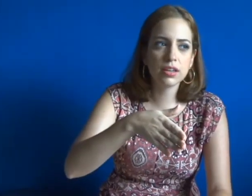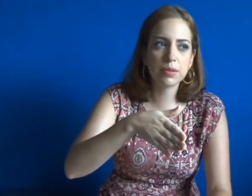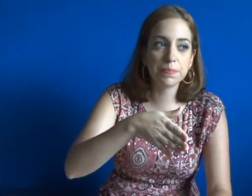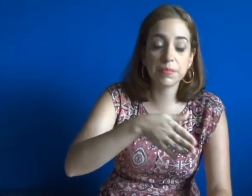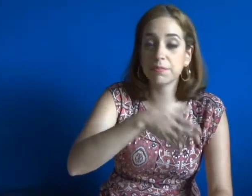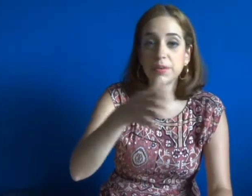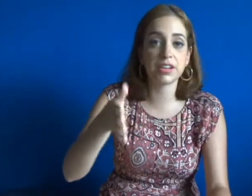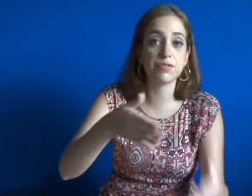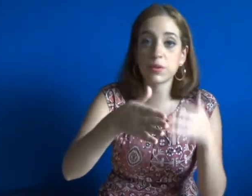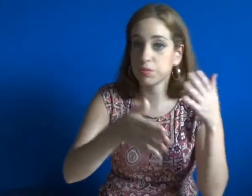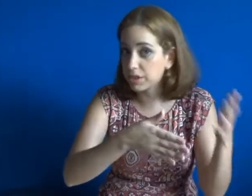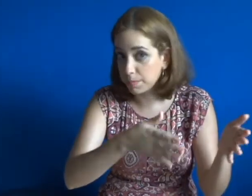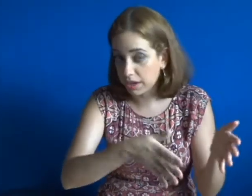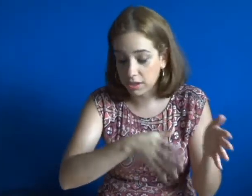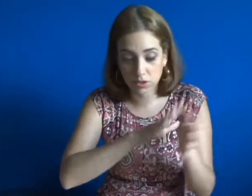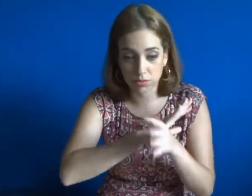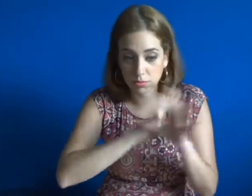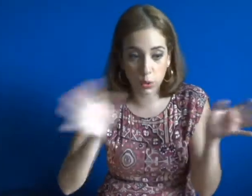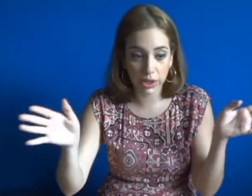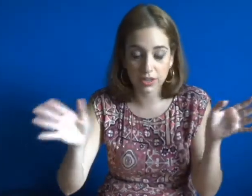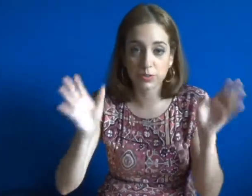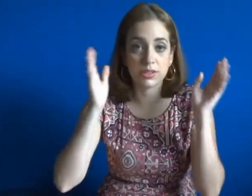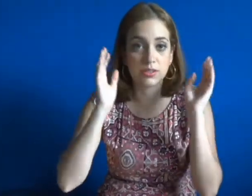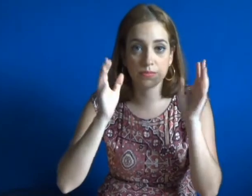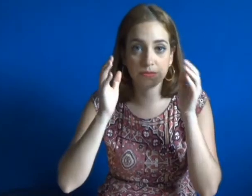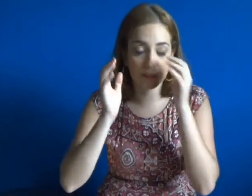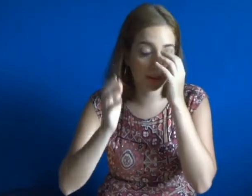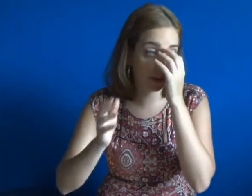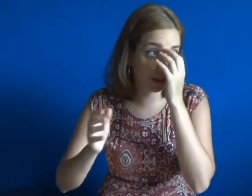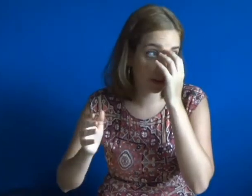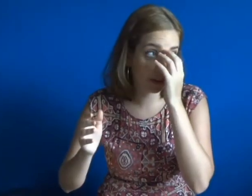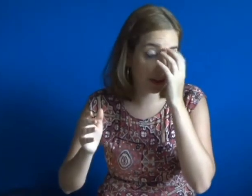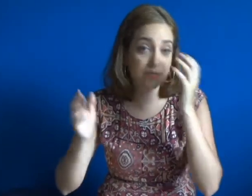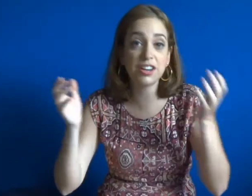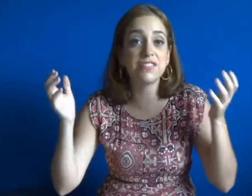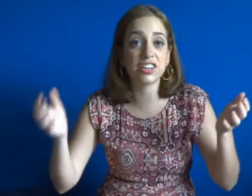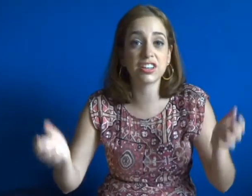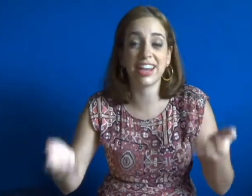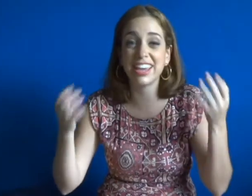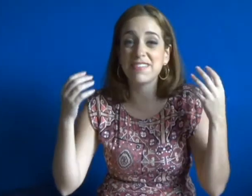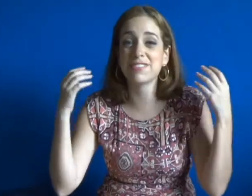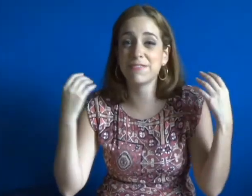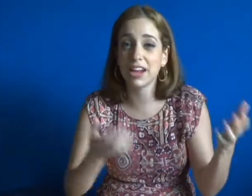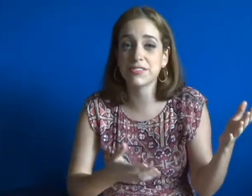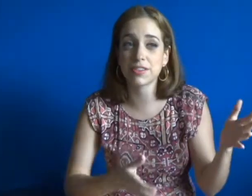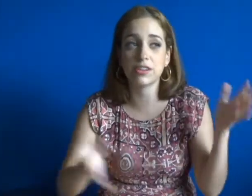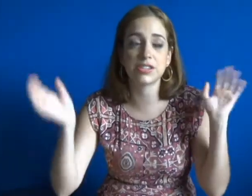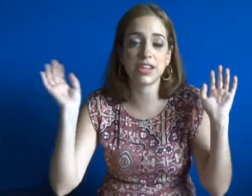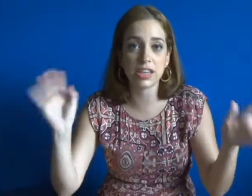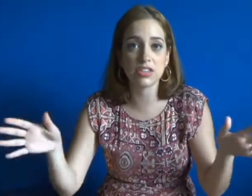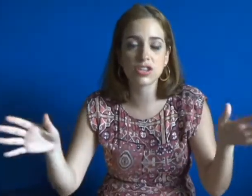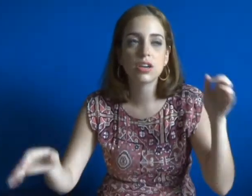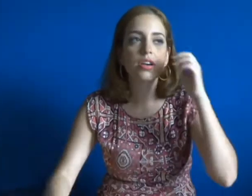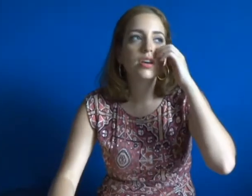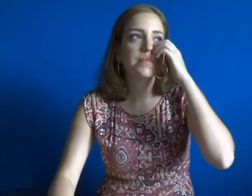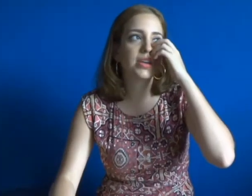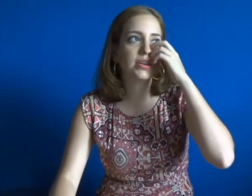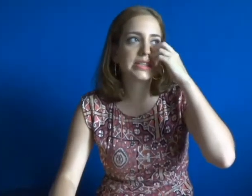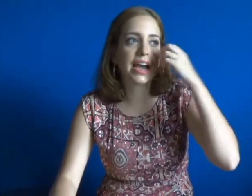Uh, but if you want to read the manga, just go ahead and do it. It's very, it's very, very good. I gave it five stars each, because